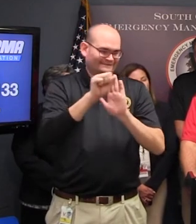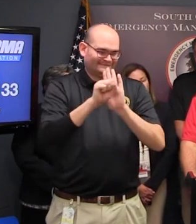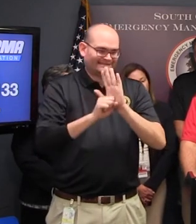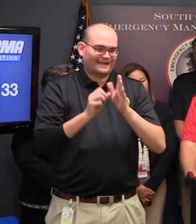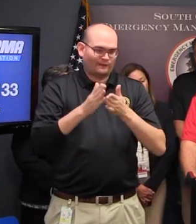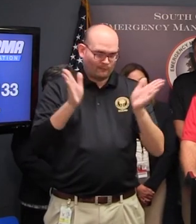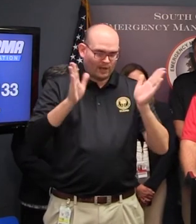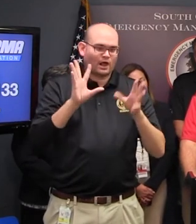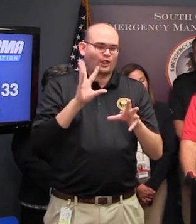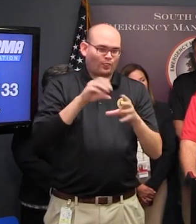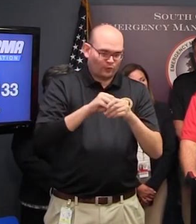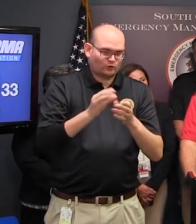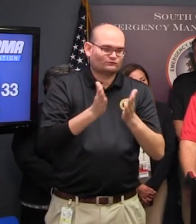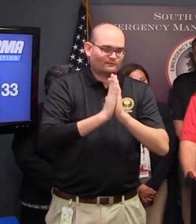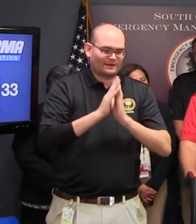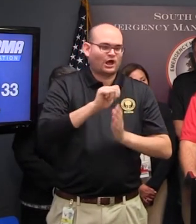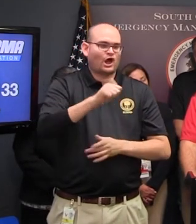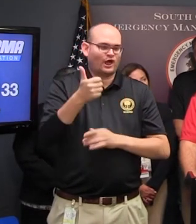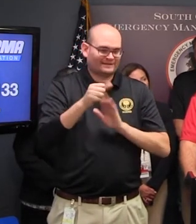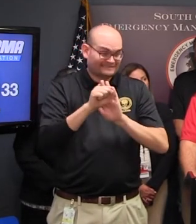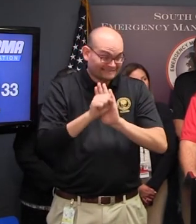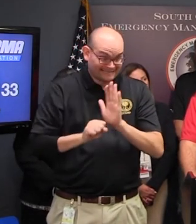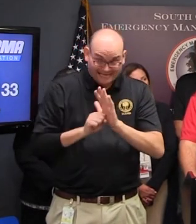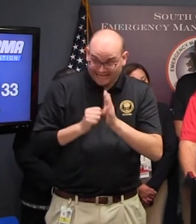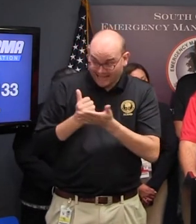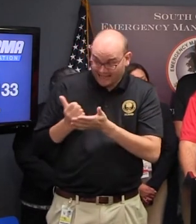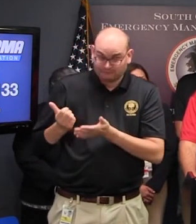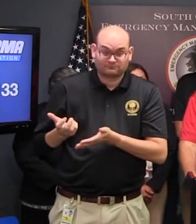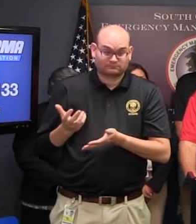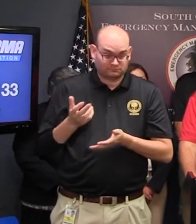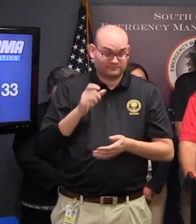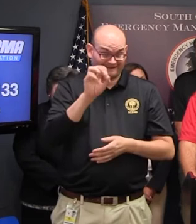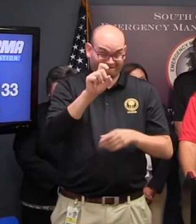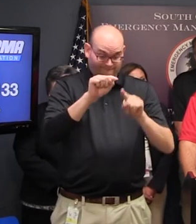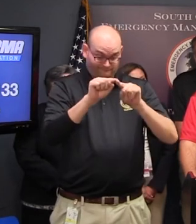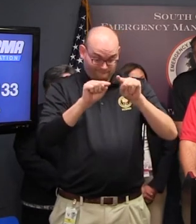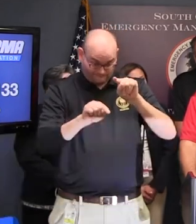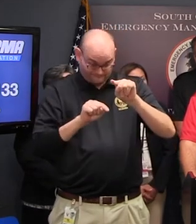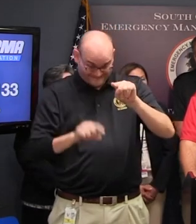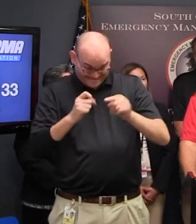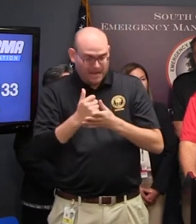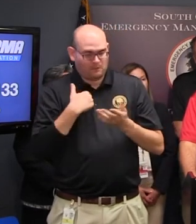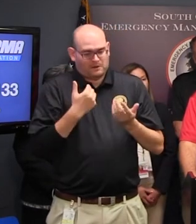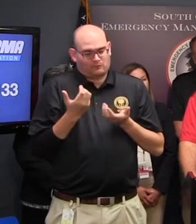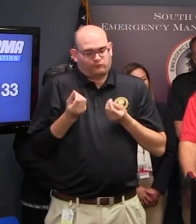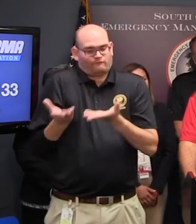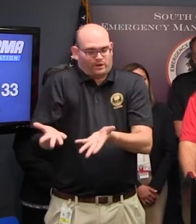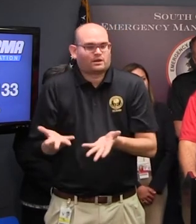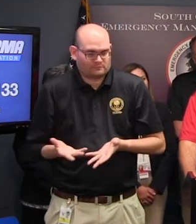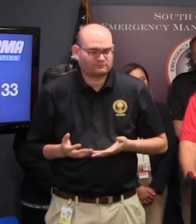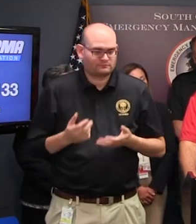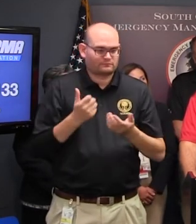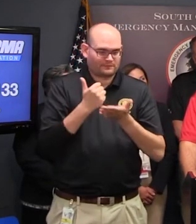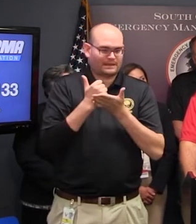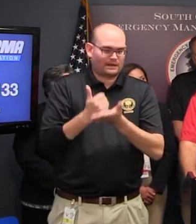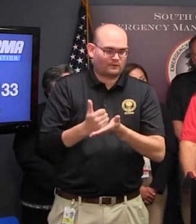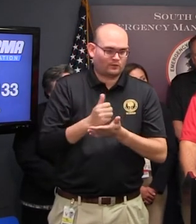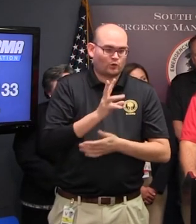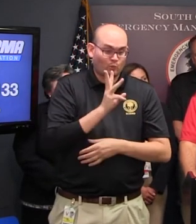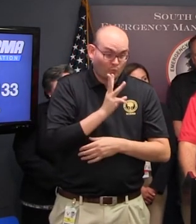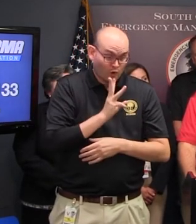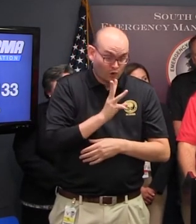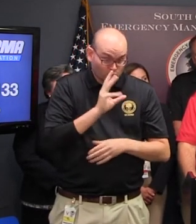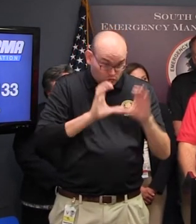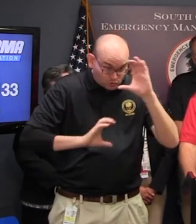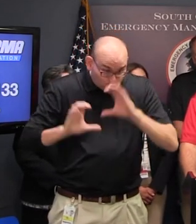states for assistance We have teams that are trained and equipped in structural collapse as well as water search and rescue In addition to